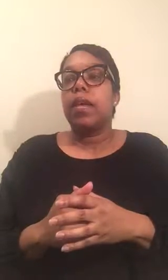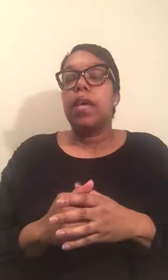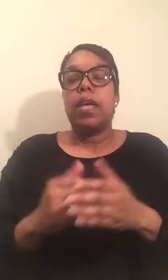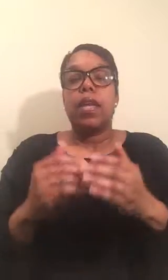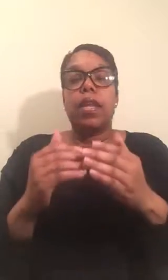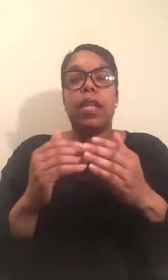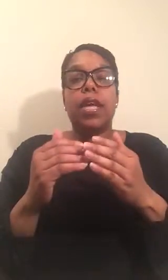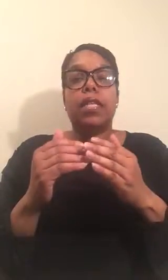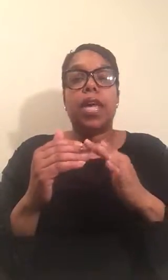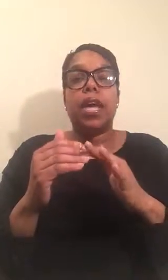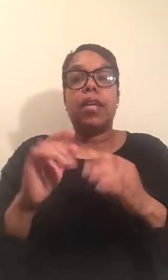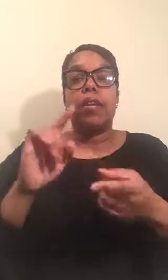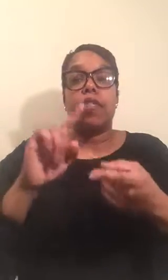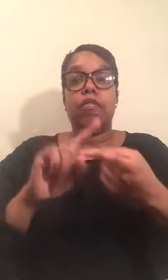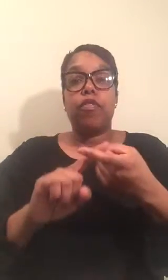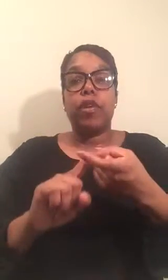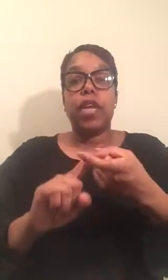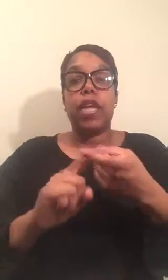Next sign. Friend.